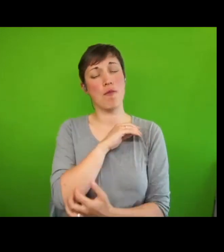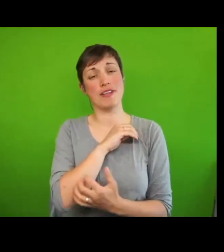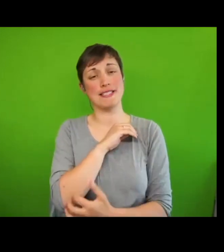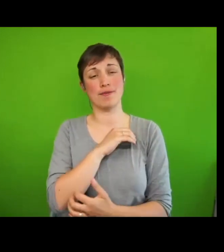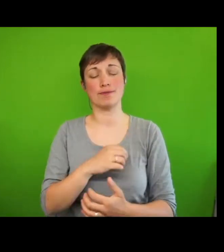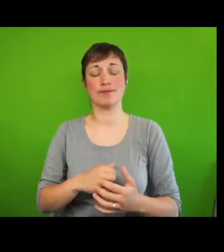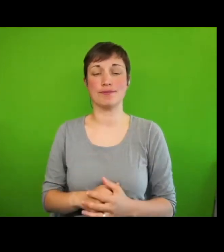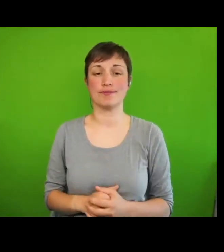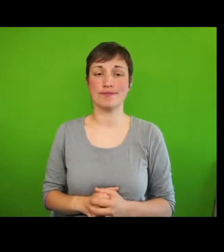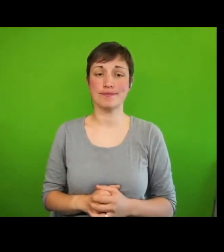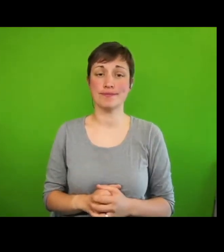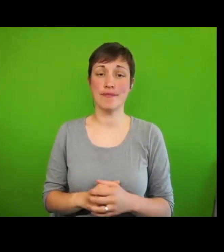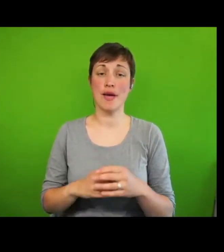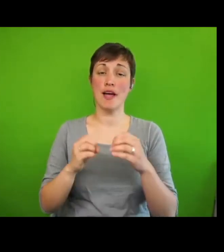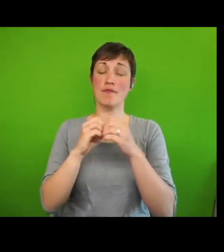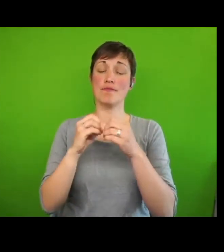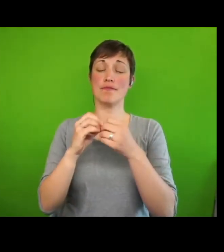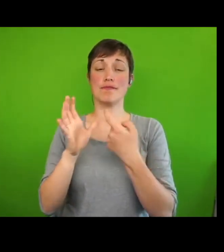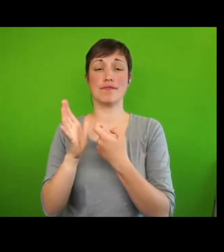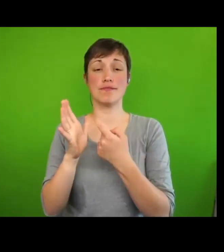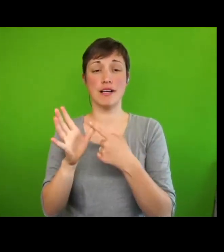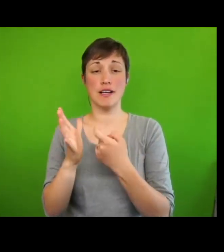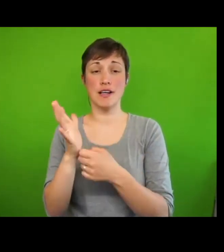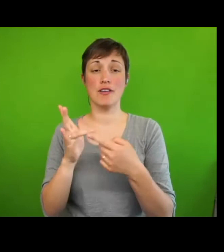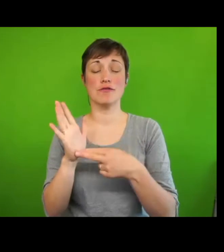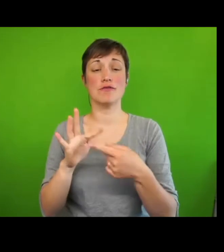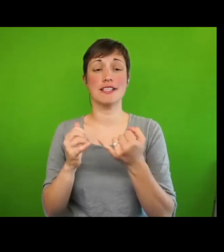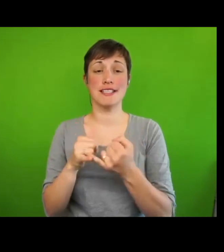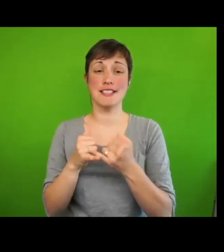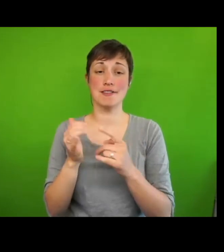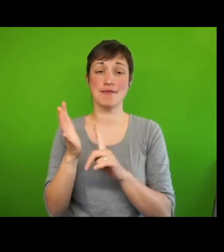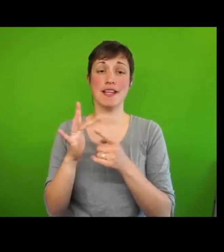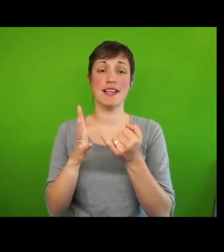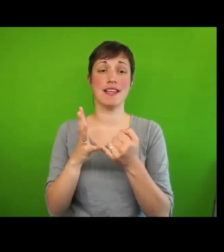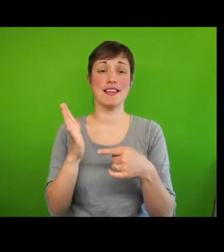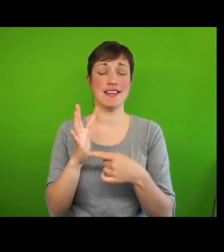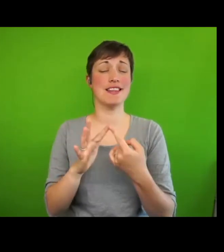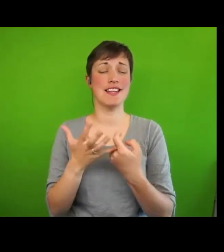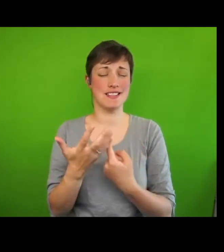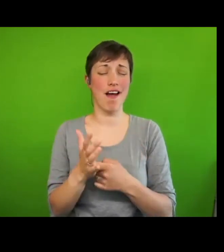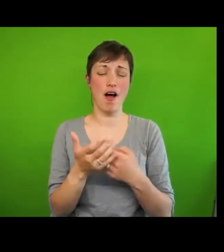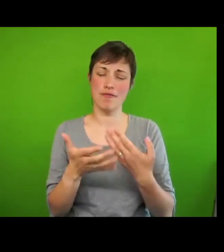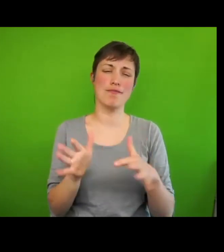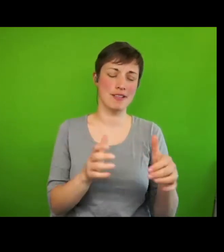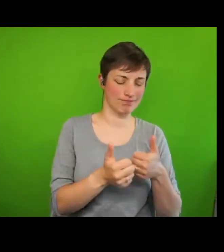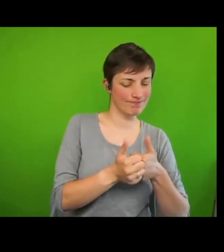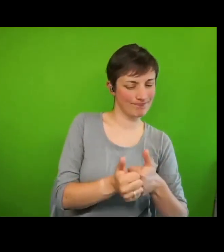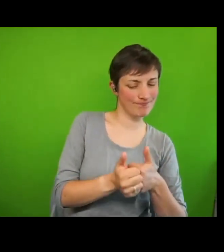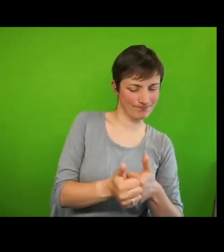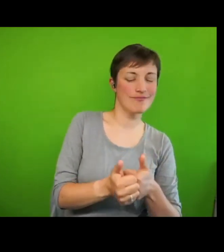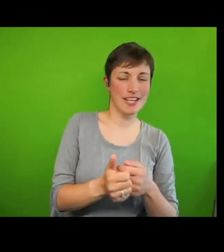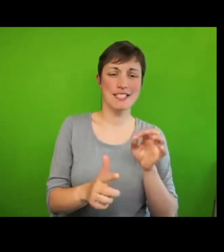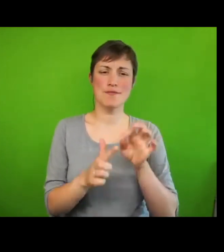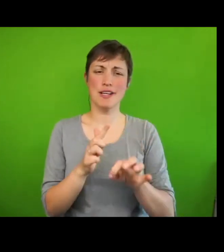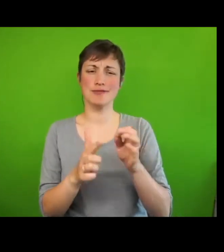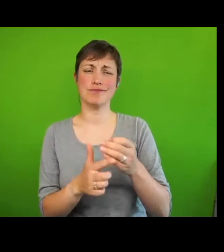Baroness Lister has been a consistent ally for the Foundation in the House of Lords in pursuit of this